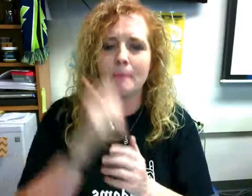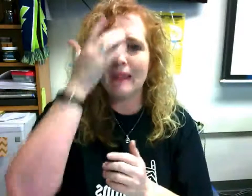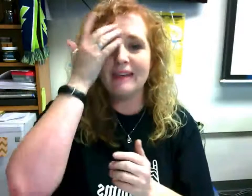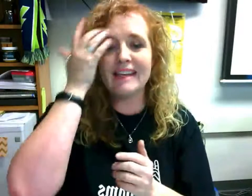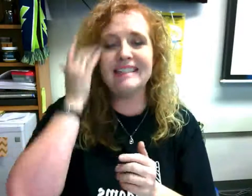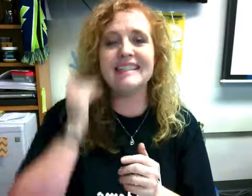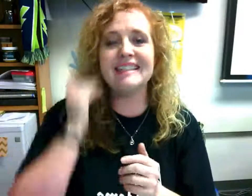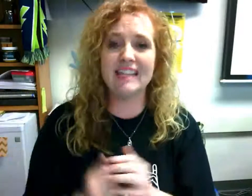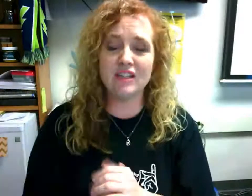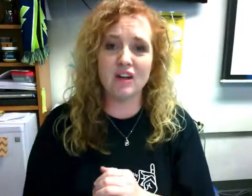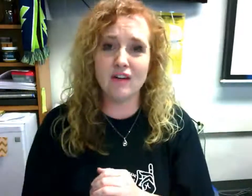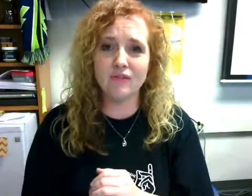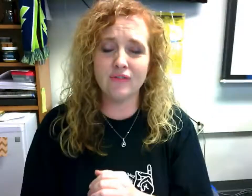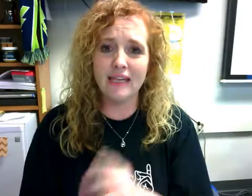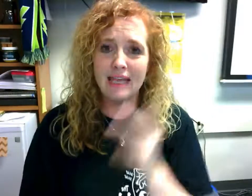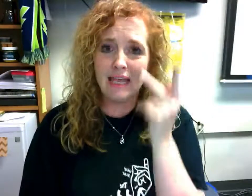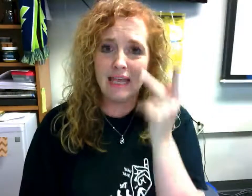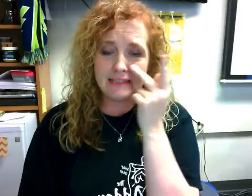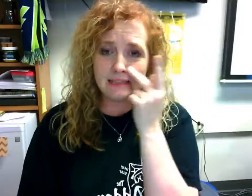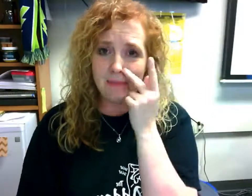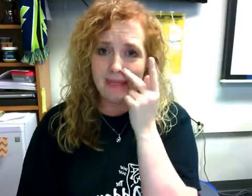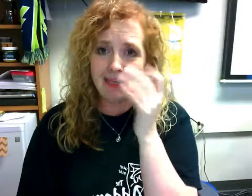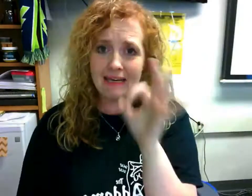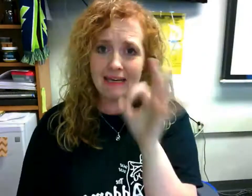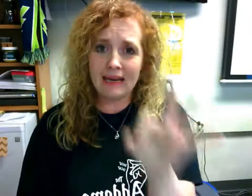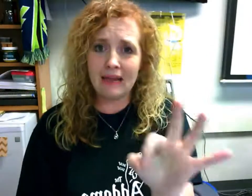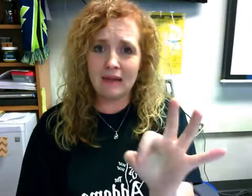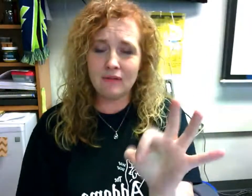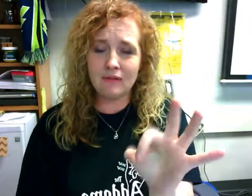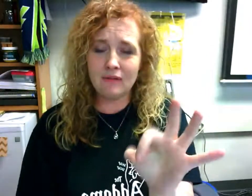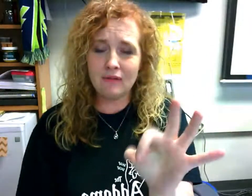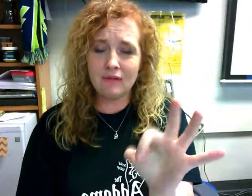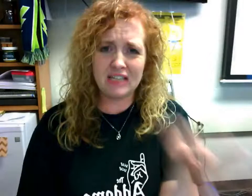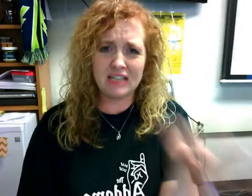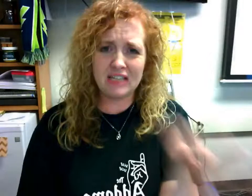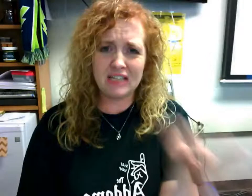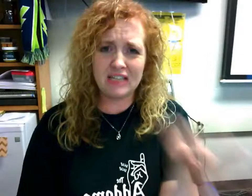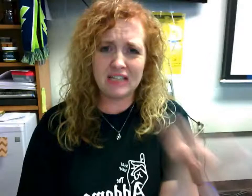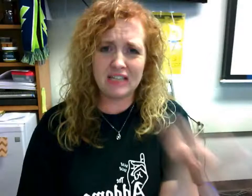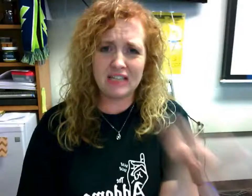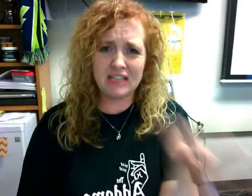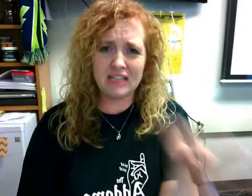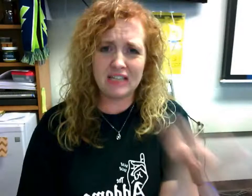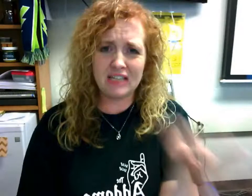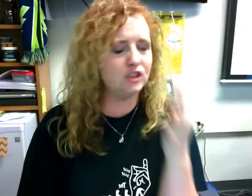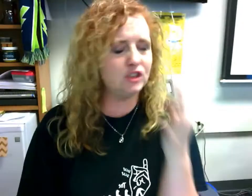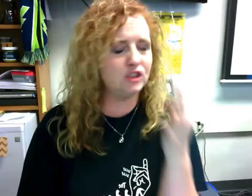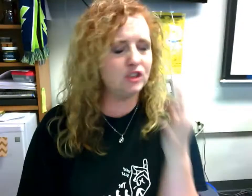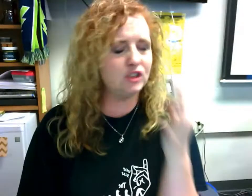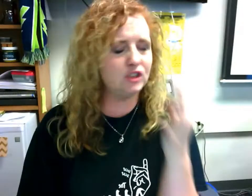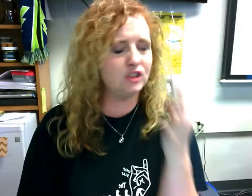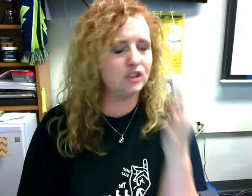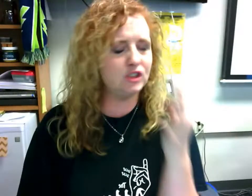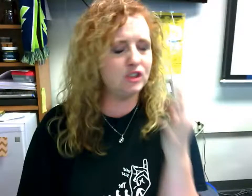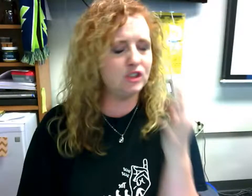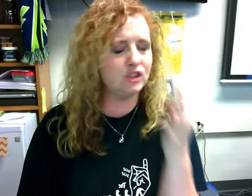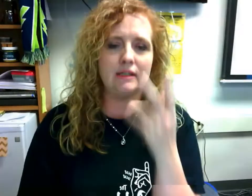selfish selfish next is ticked off and it's a p and an f ticked off so